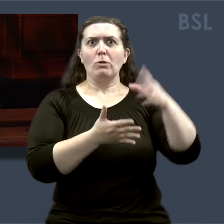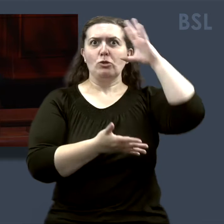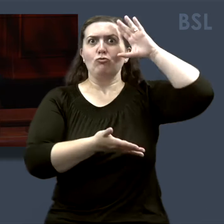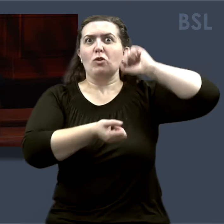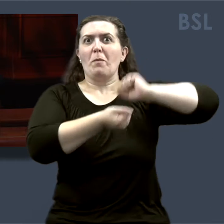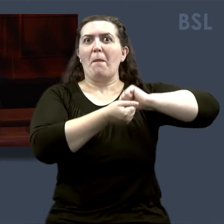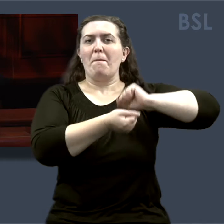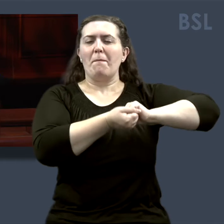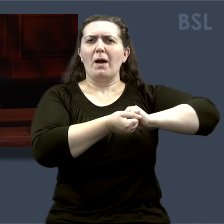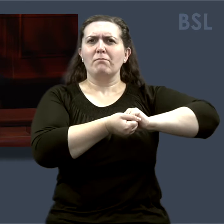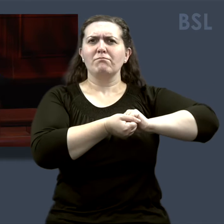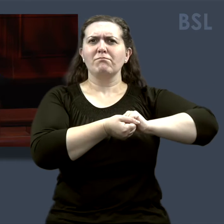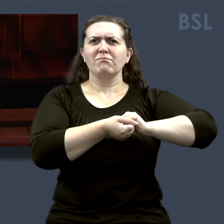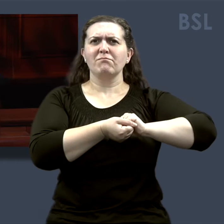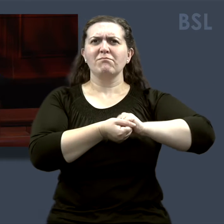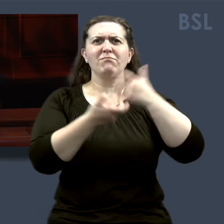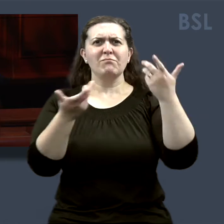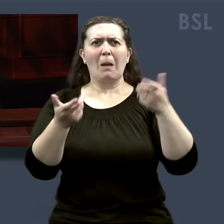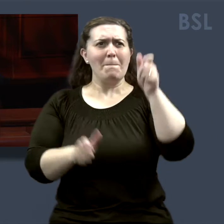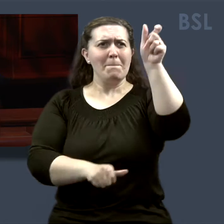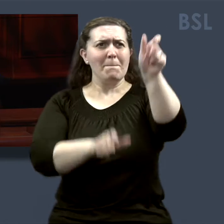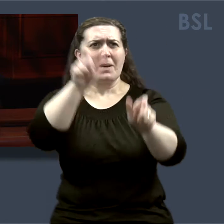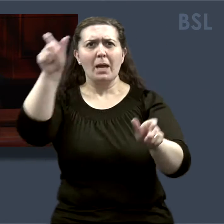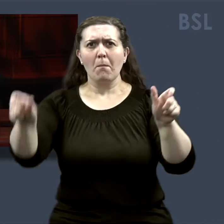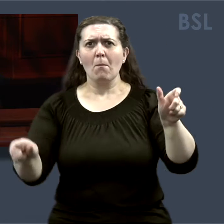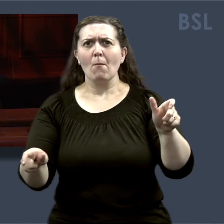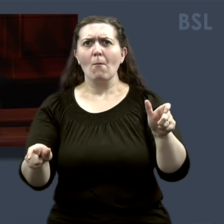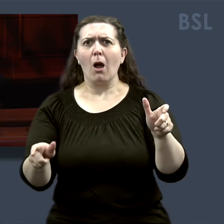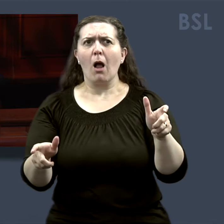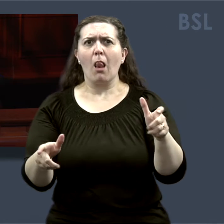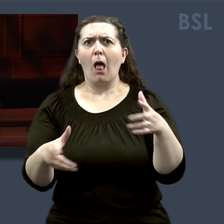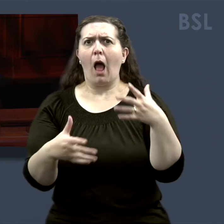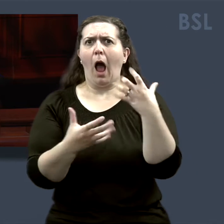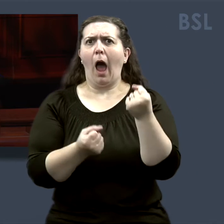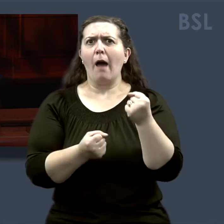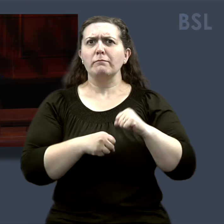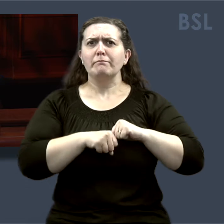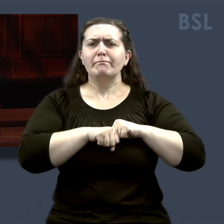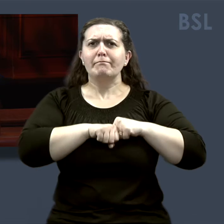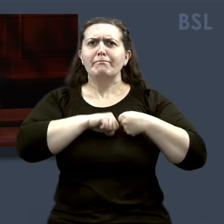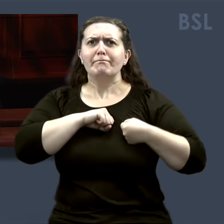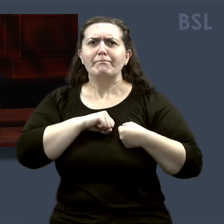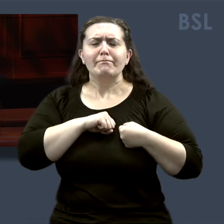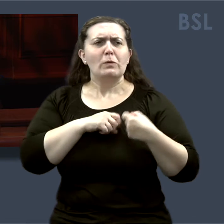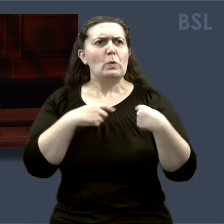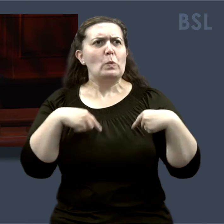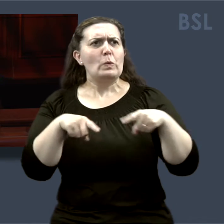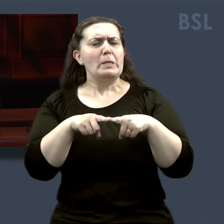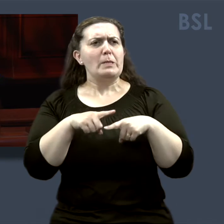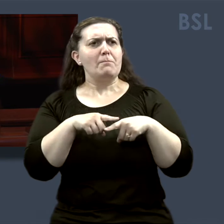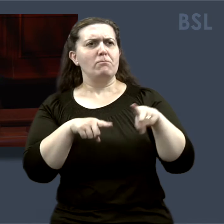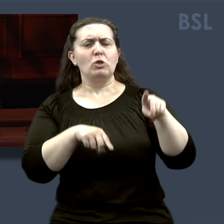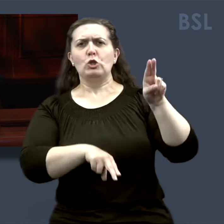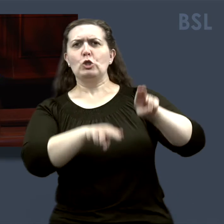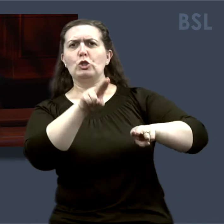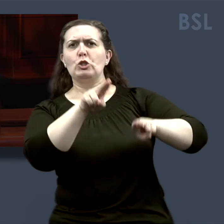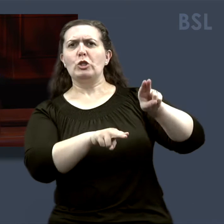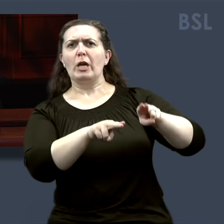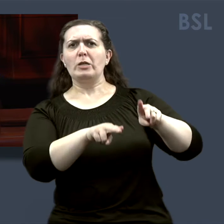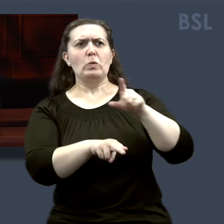forgotten it. How many wounded individuals do we have among us? How often do we judge others